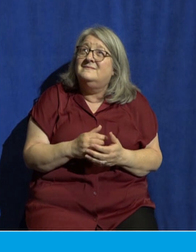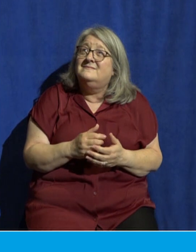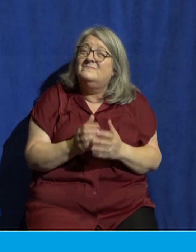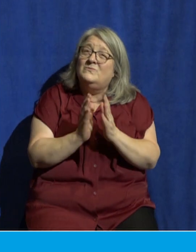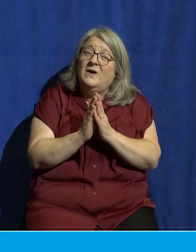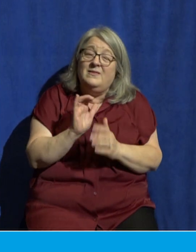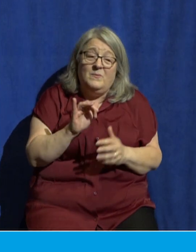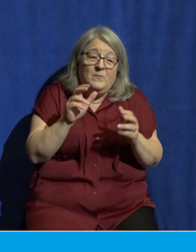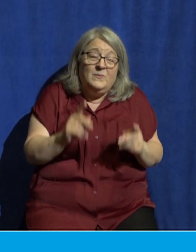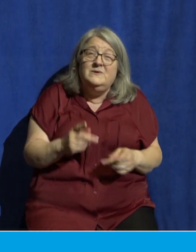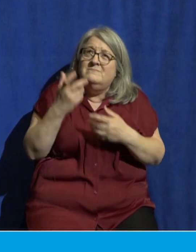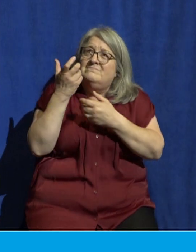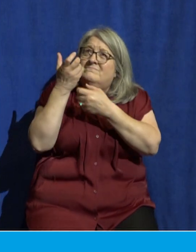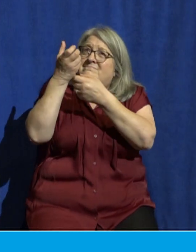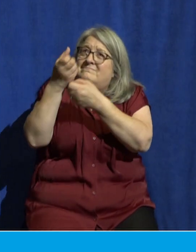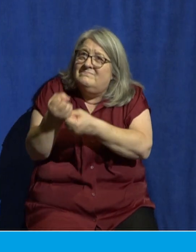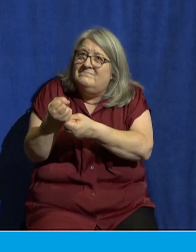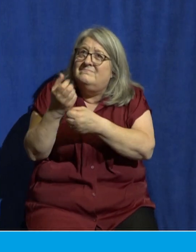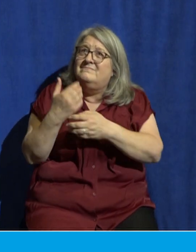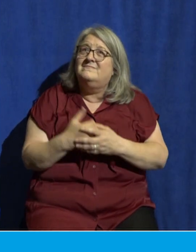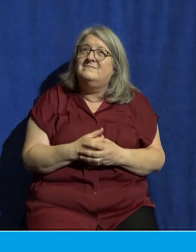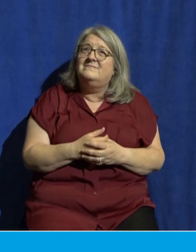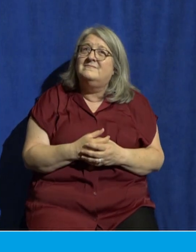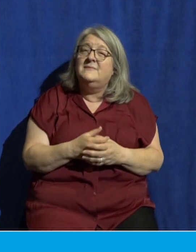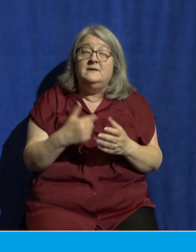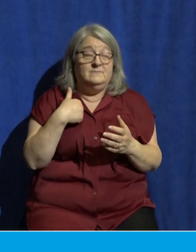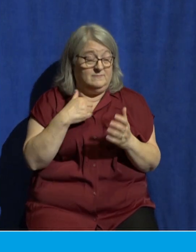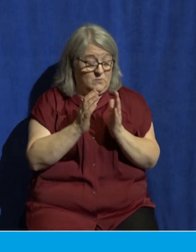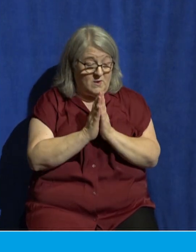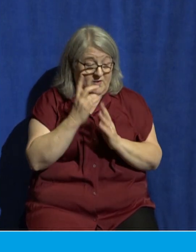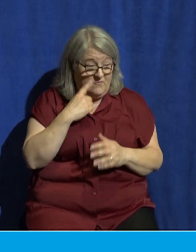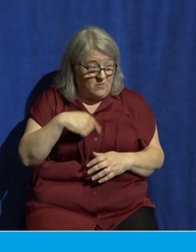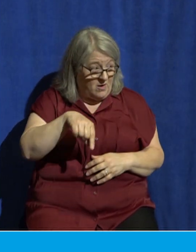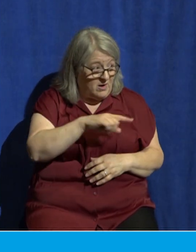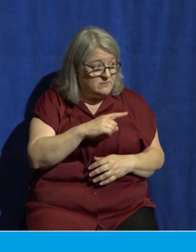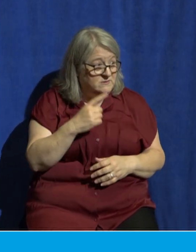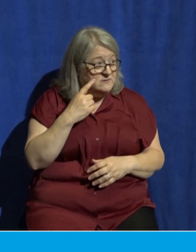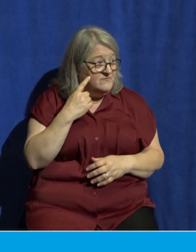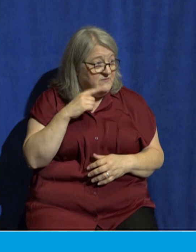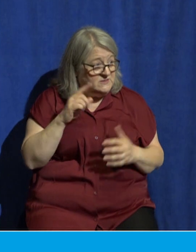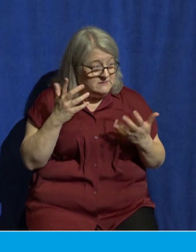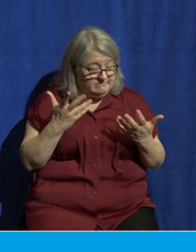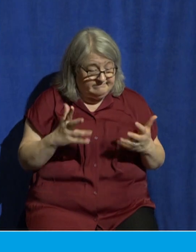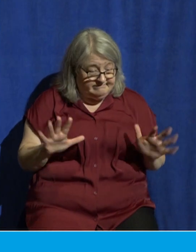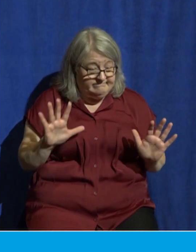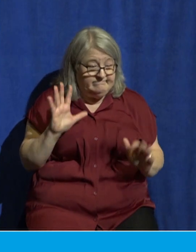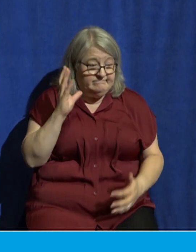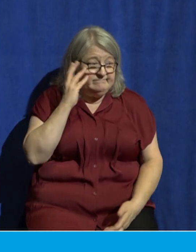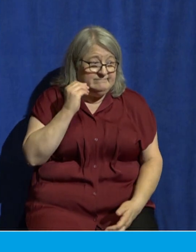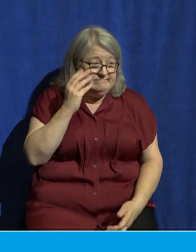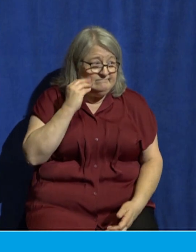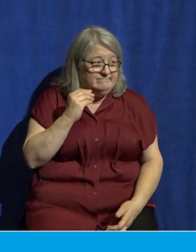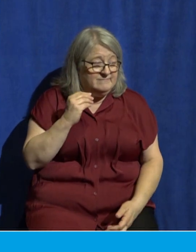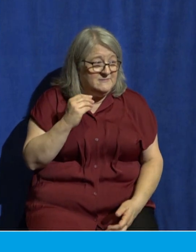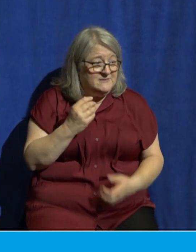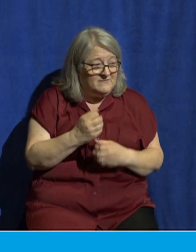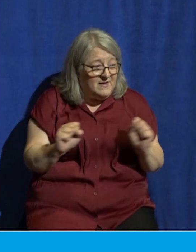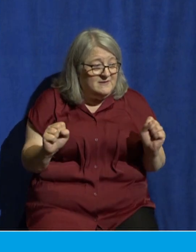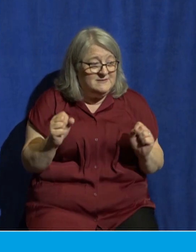I pray that you would save them I pray for those of us who have experienced salvation lord help us to long for and look forward to and live in